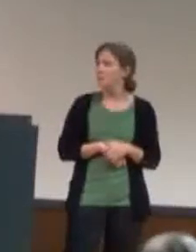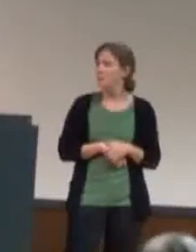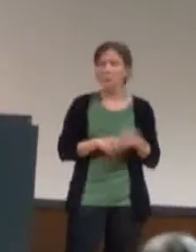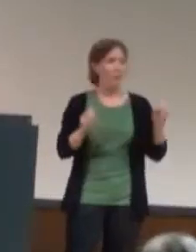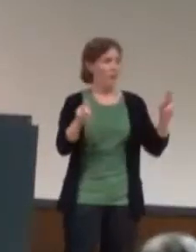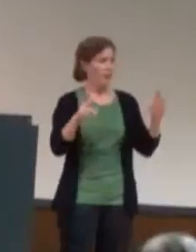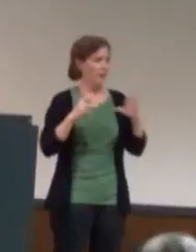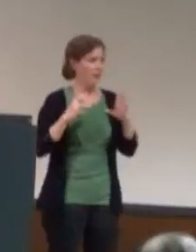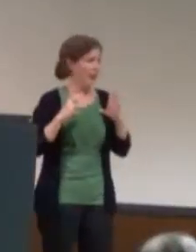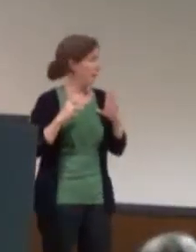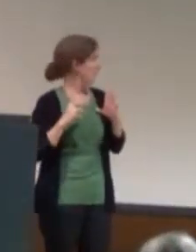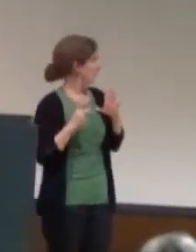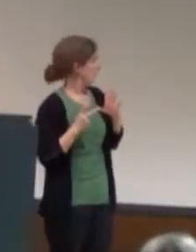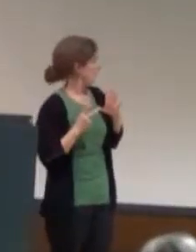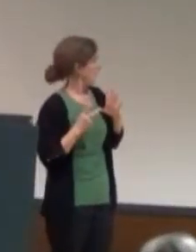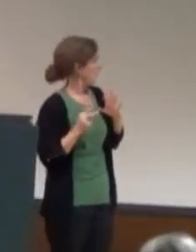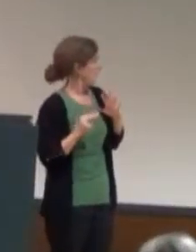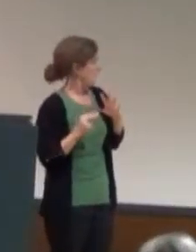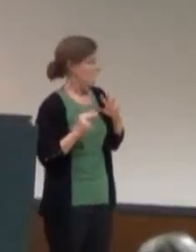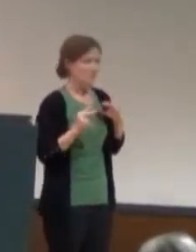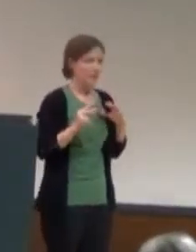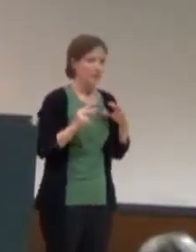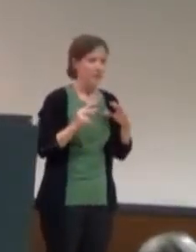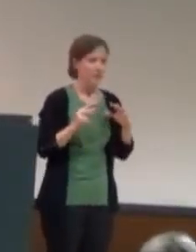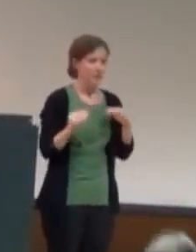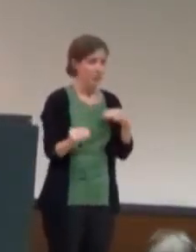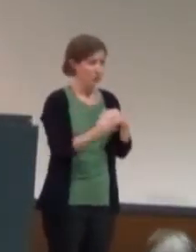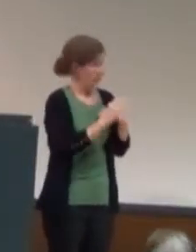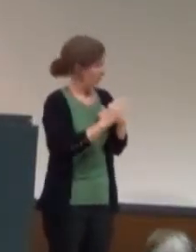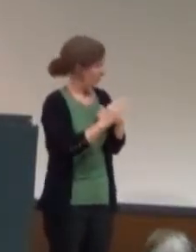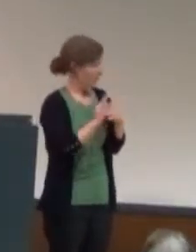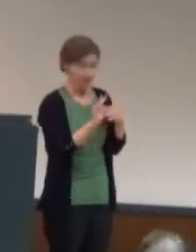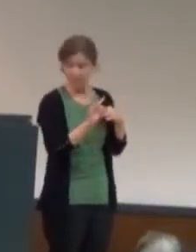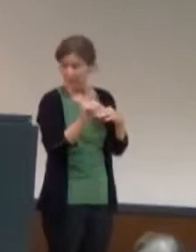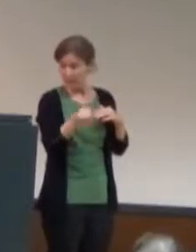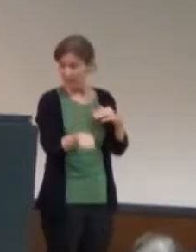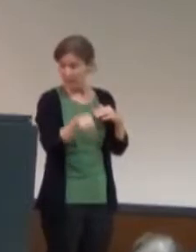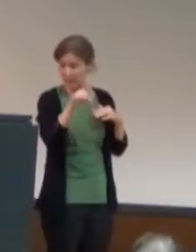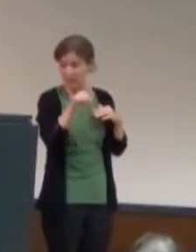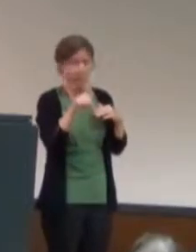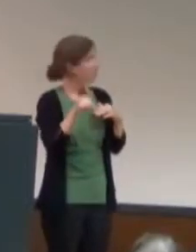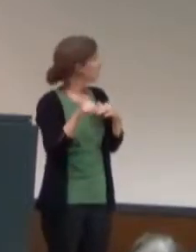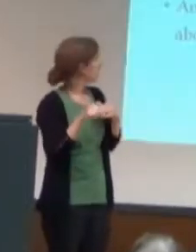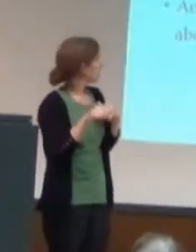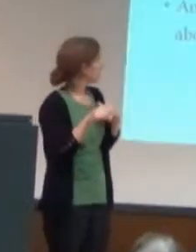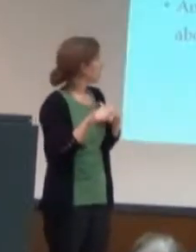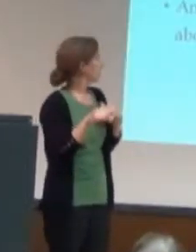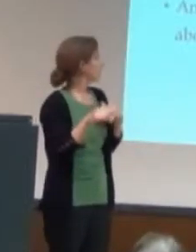We're done. Okay, let's see. Project image. Does it work? Does it work? Does it work?